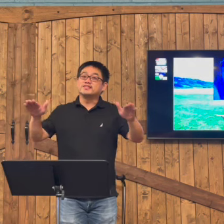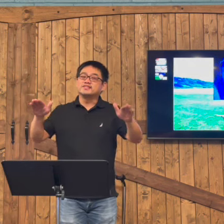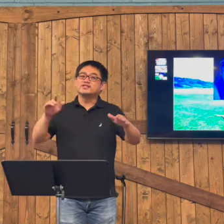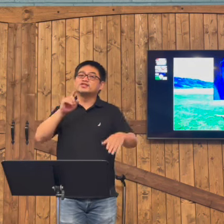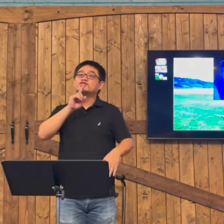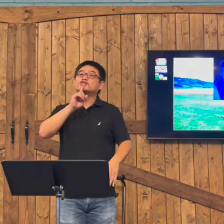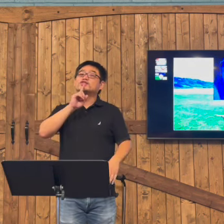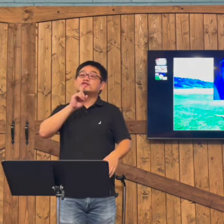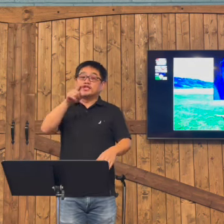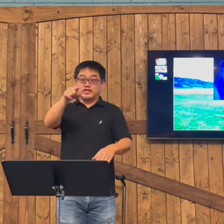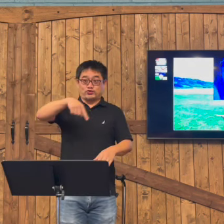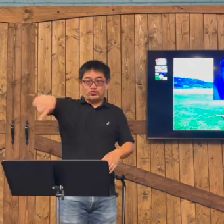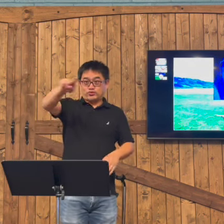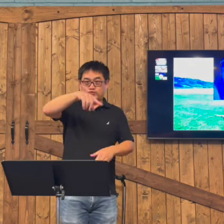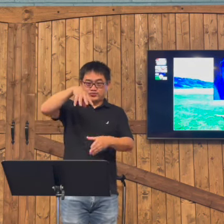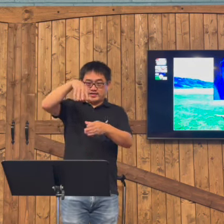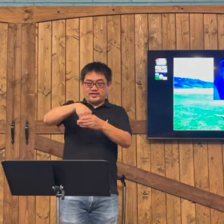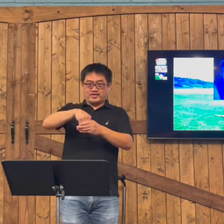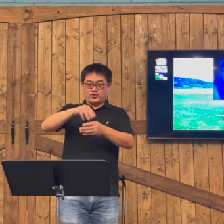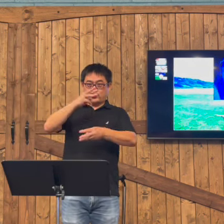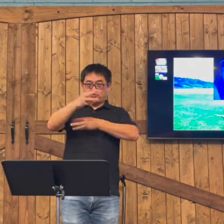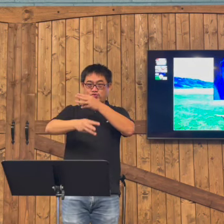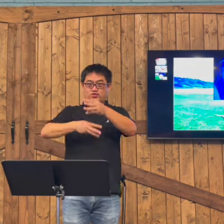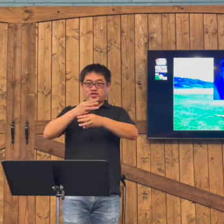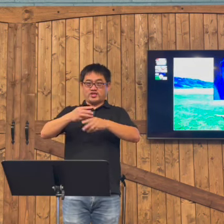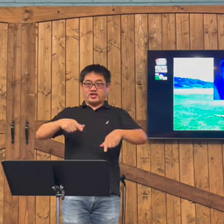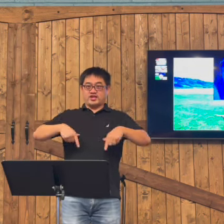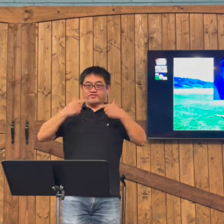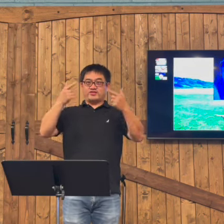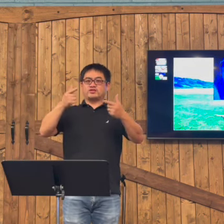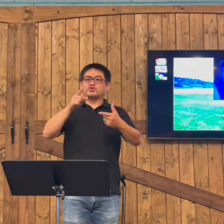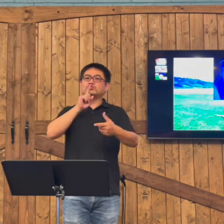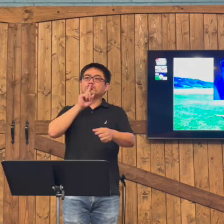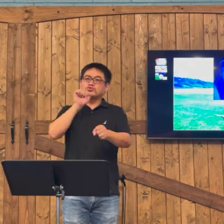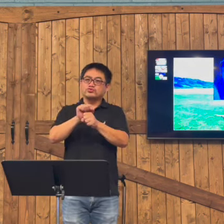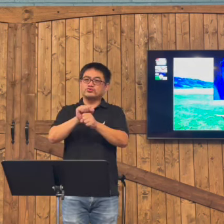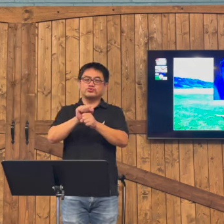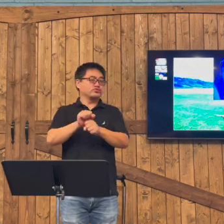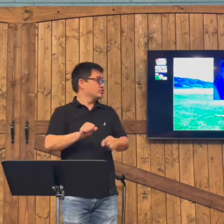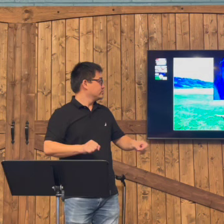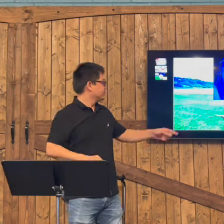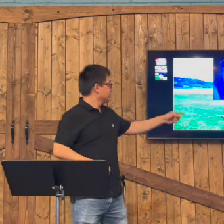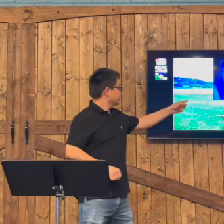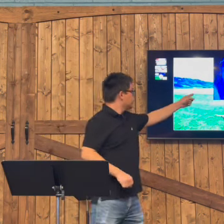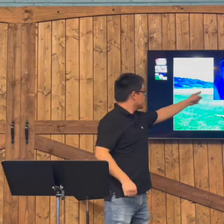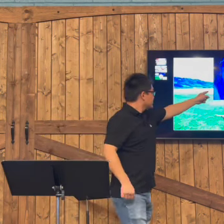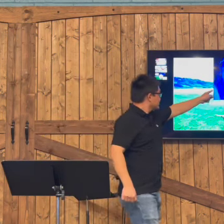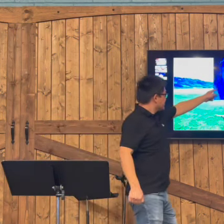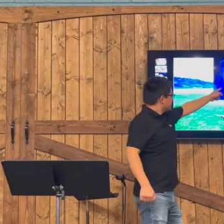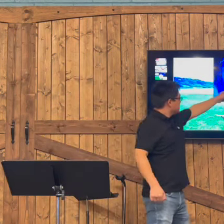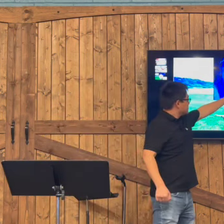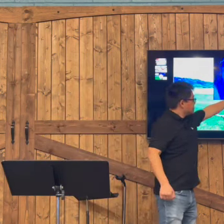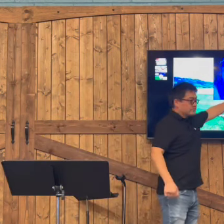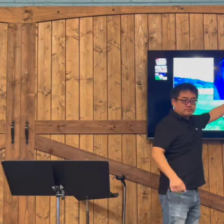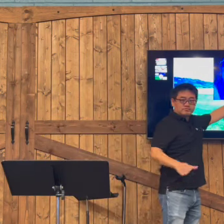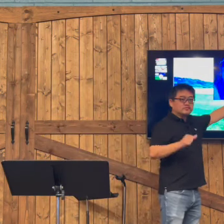Now Jesus is our peace. We are living in the world. We can